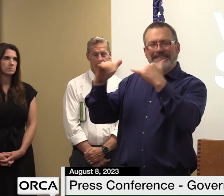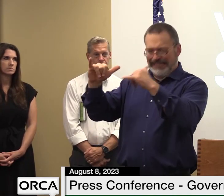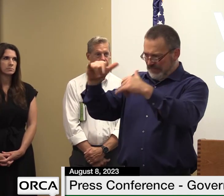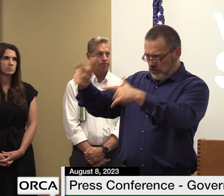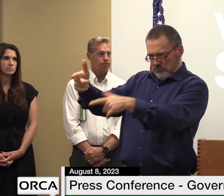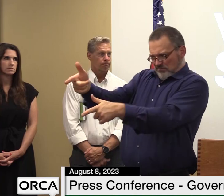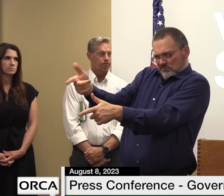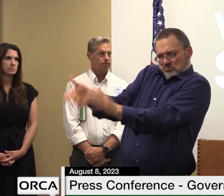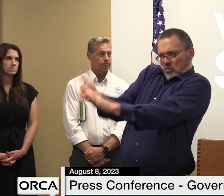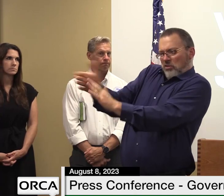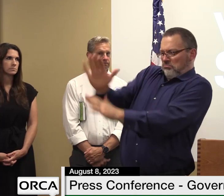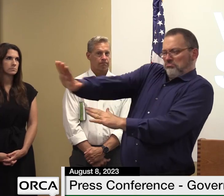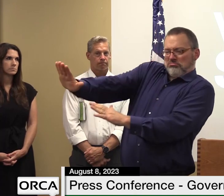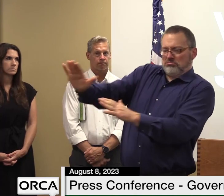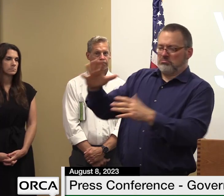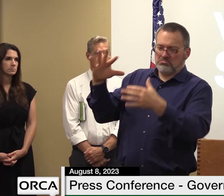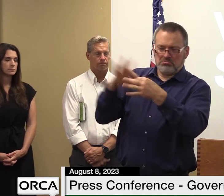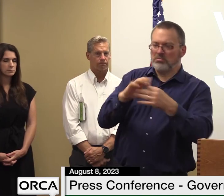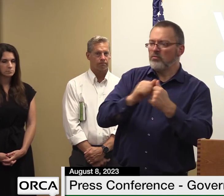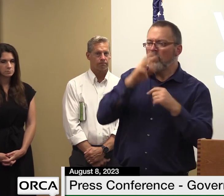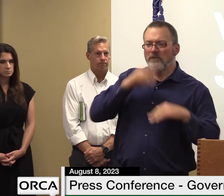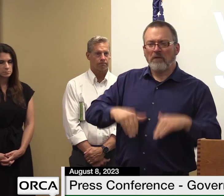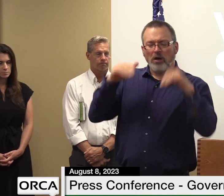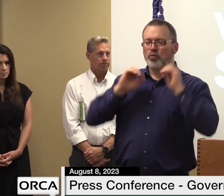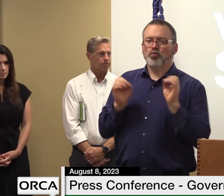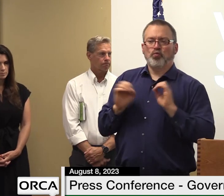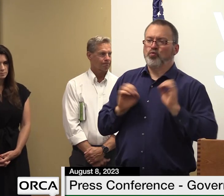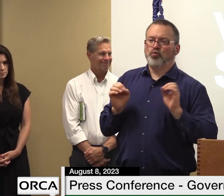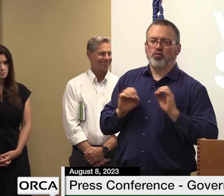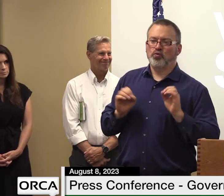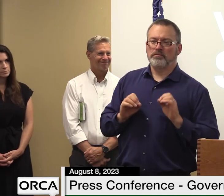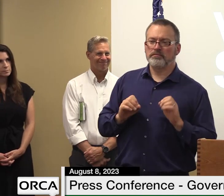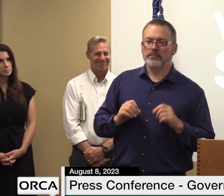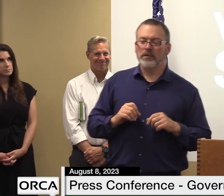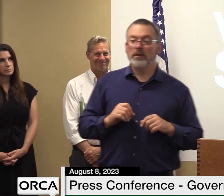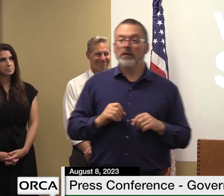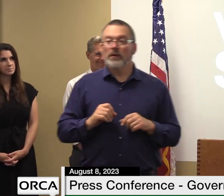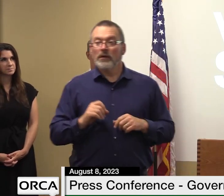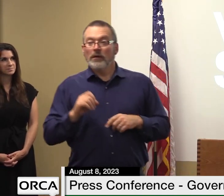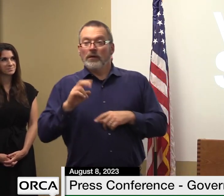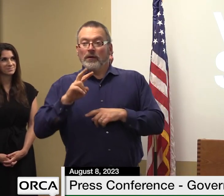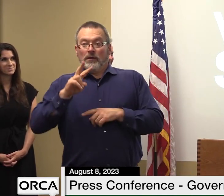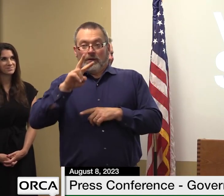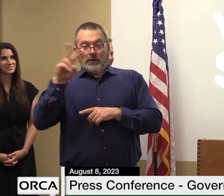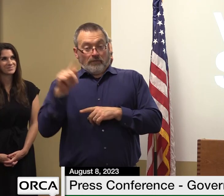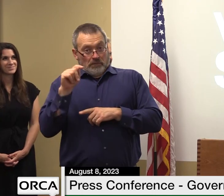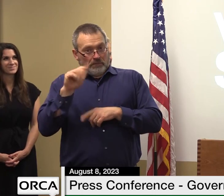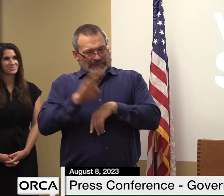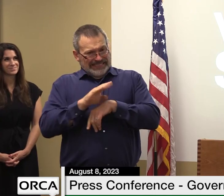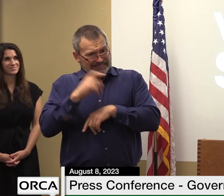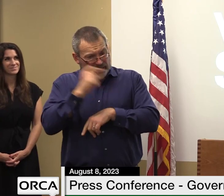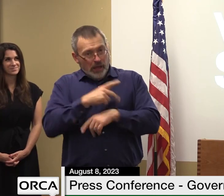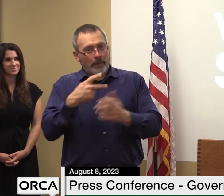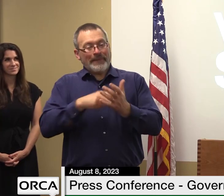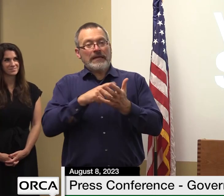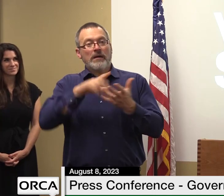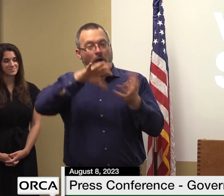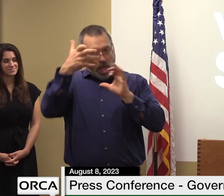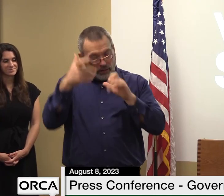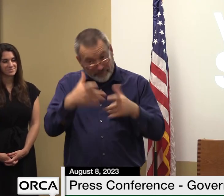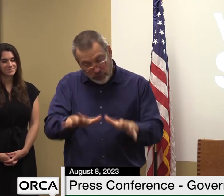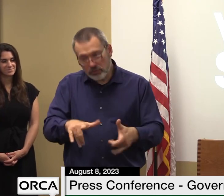does it feel like it's just one thing after another now it does these these days yes